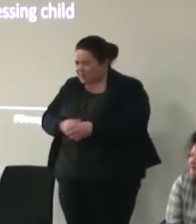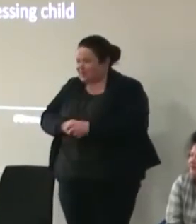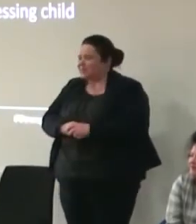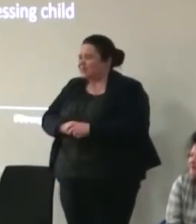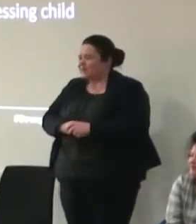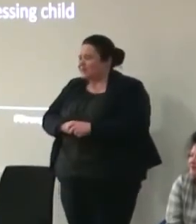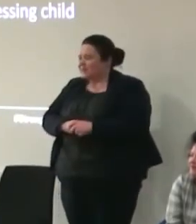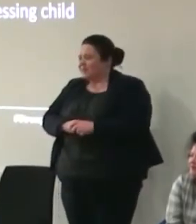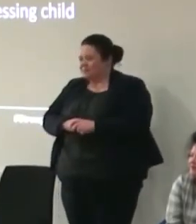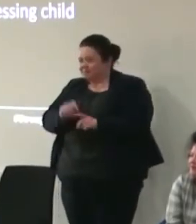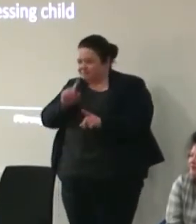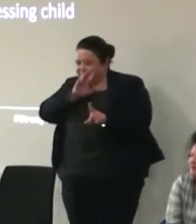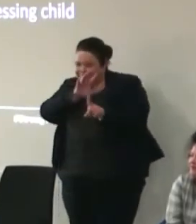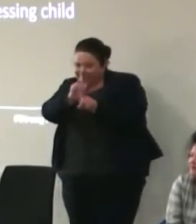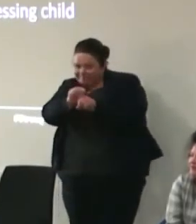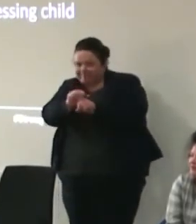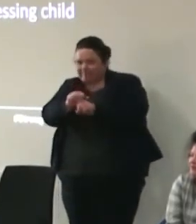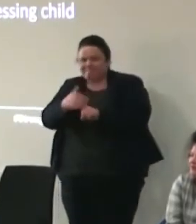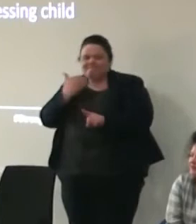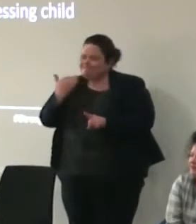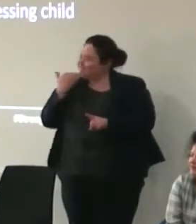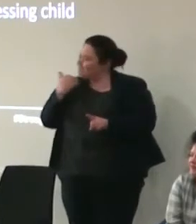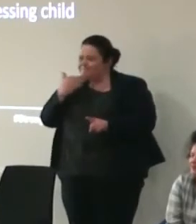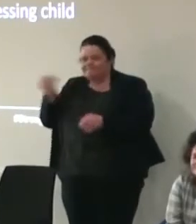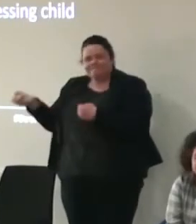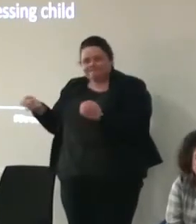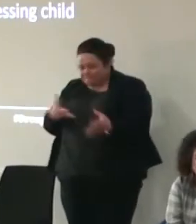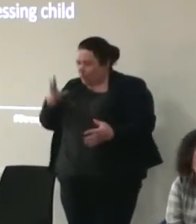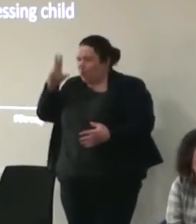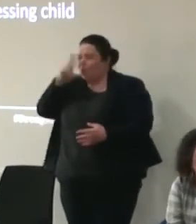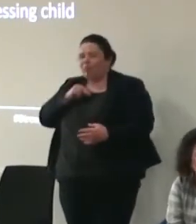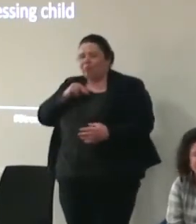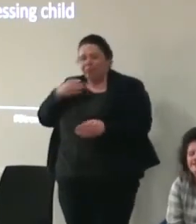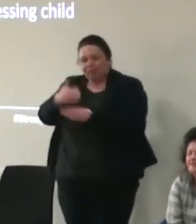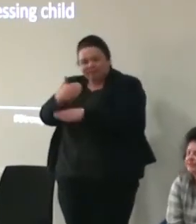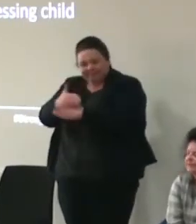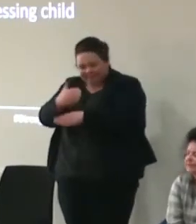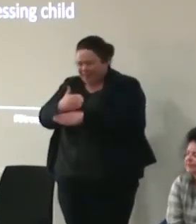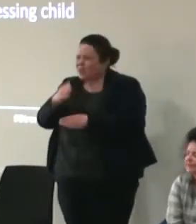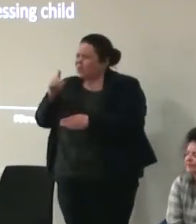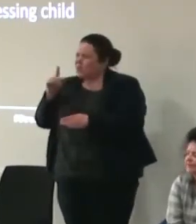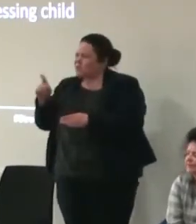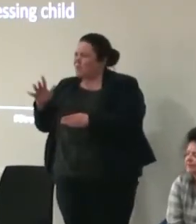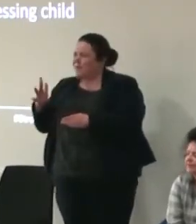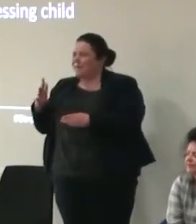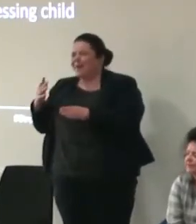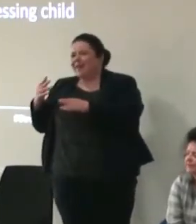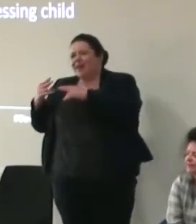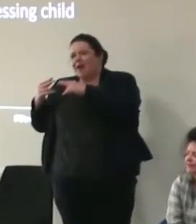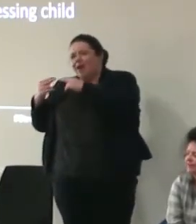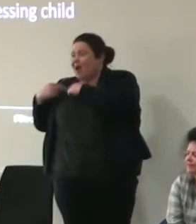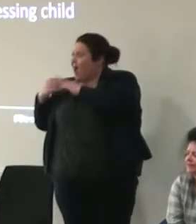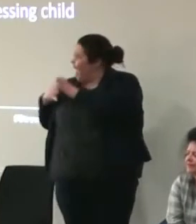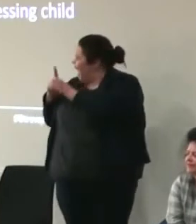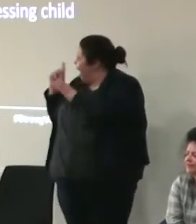kind of poverty of youth provision regionally so I'm wondering whether the role isn't perhaps how do you address